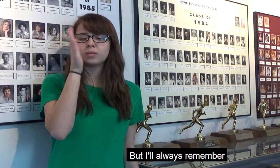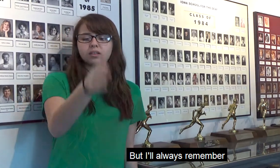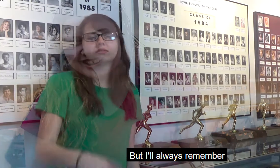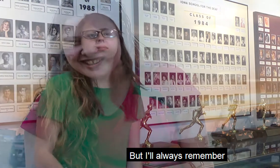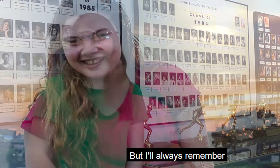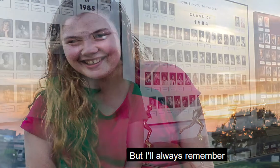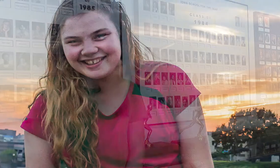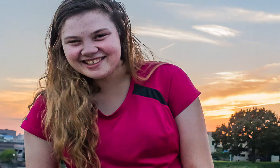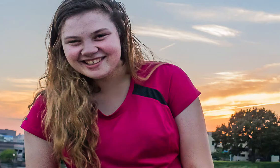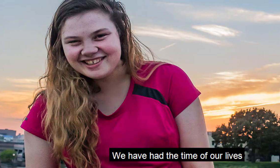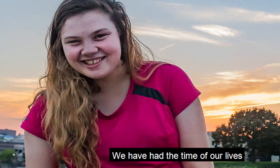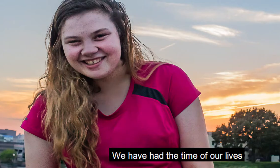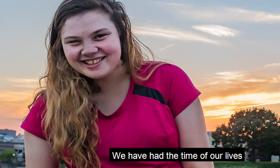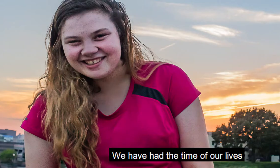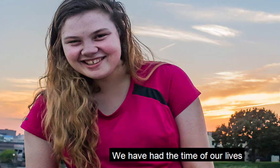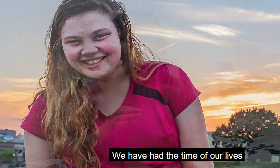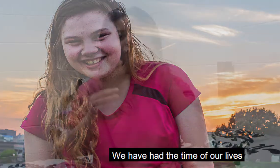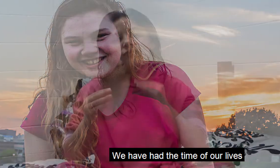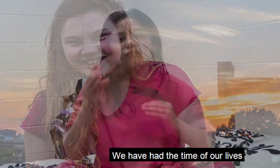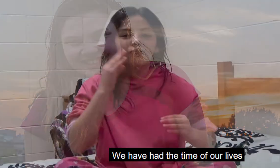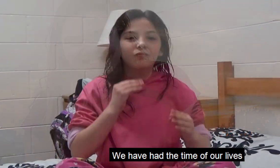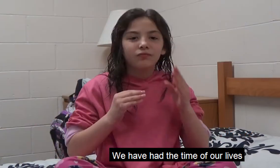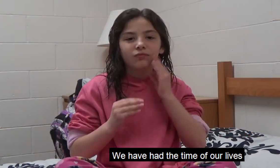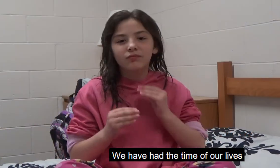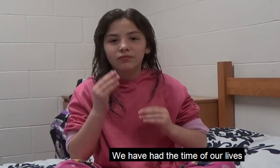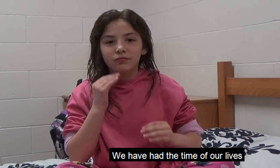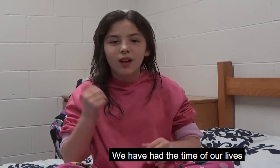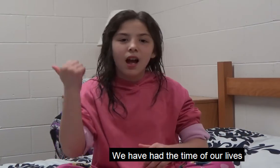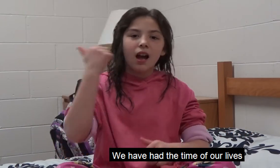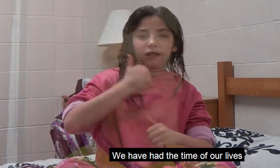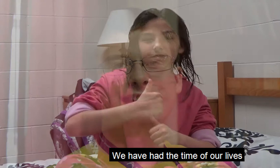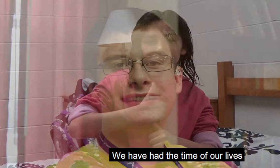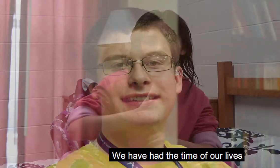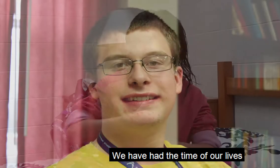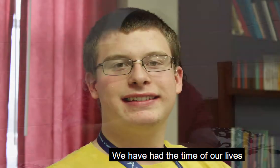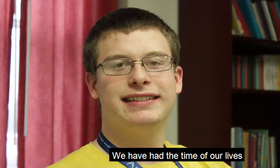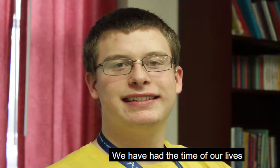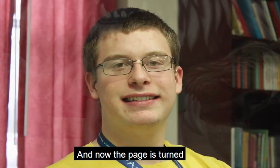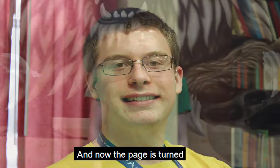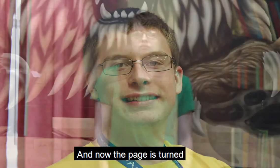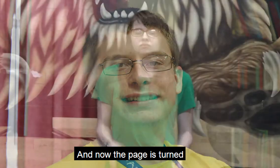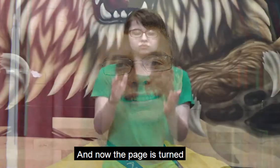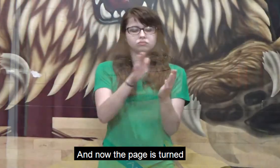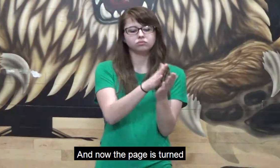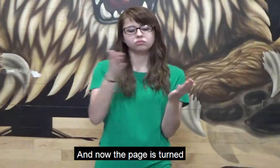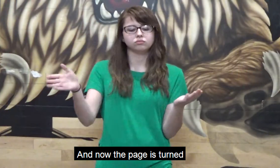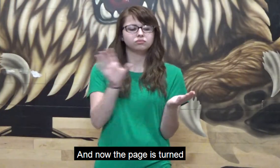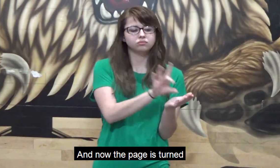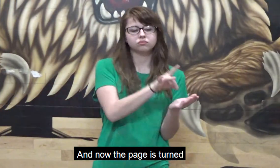We have had the time of our lives And now the page is turned